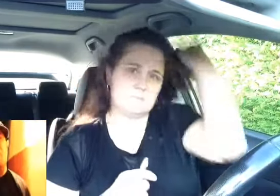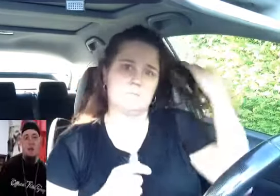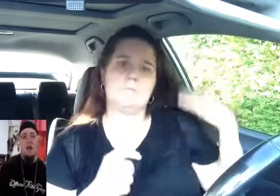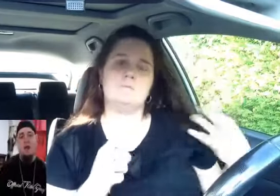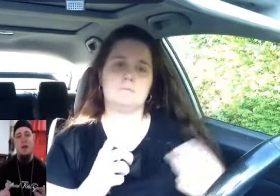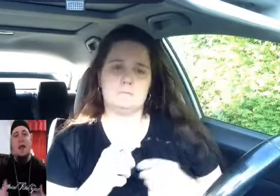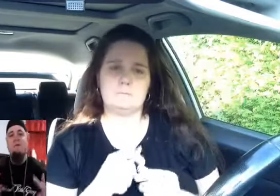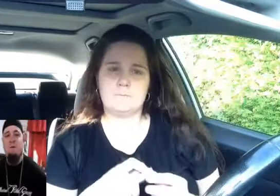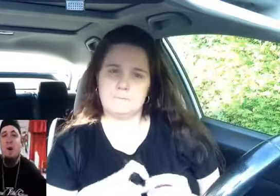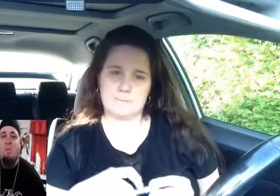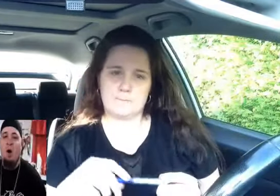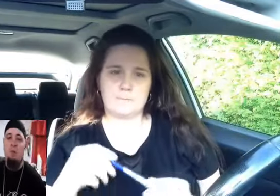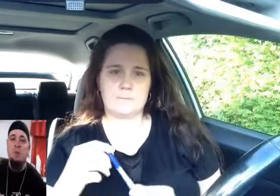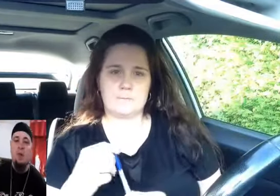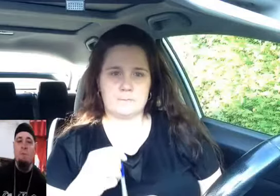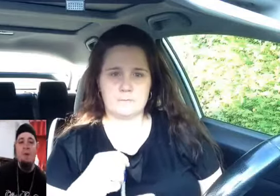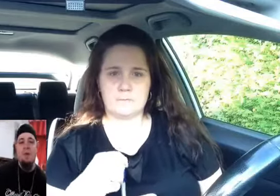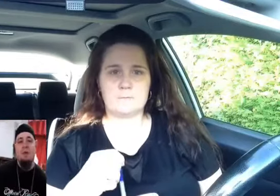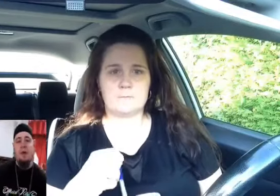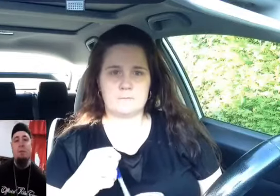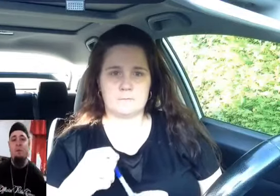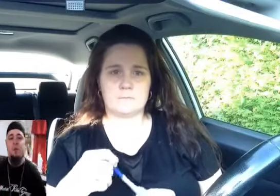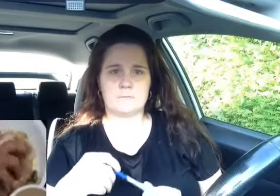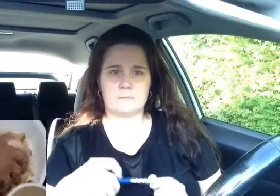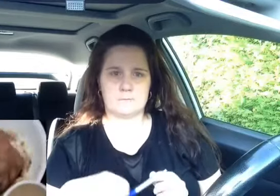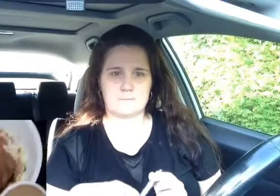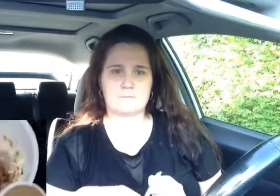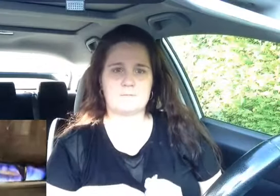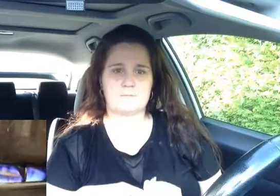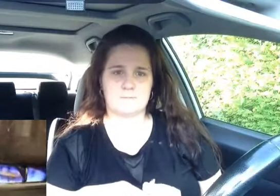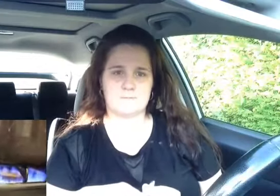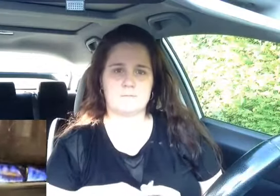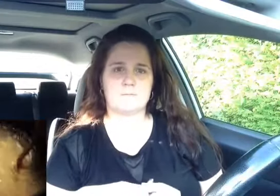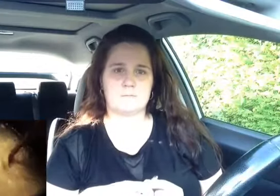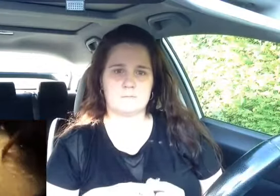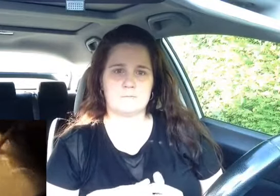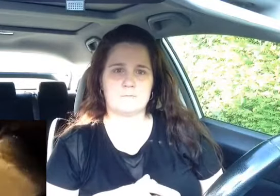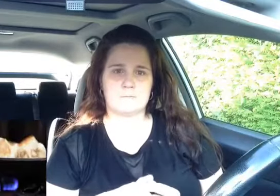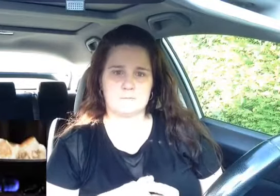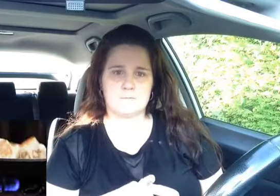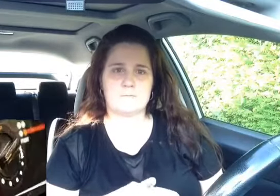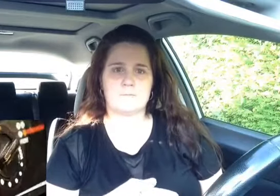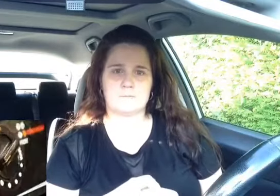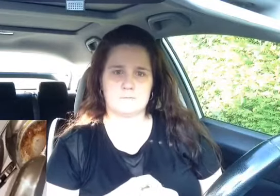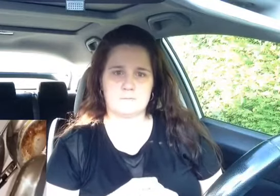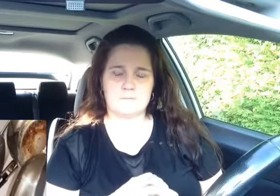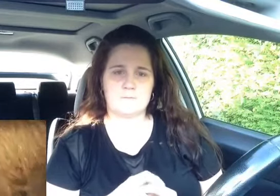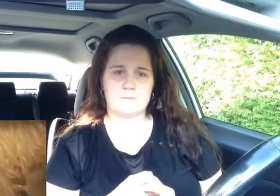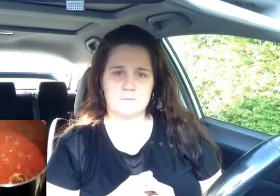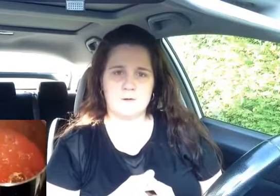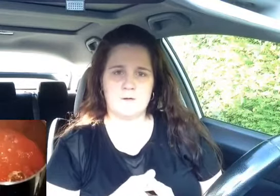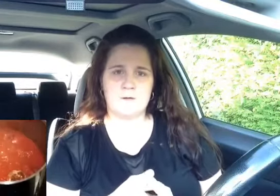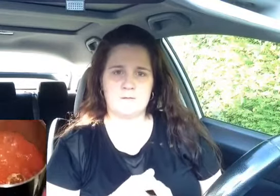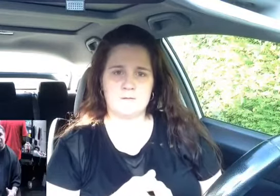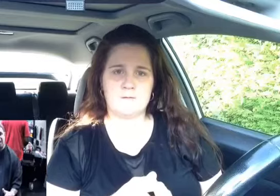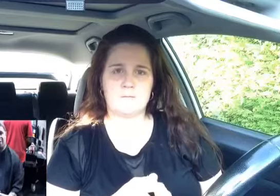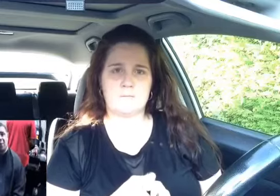A knife in my palm, sharper than a sniper in arm. Righteous Islam, hypocrite to fight to be calm. My life is just torn, bipolar,